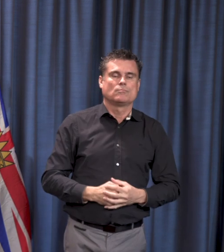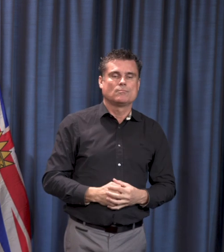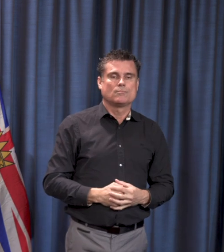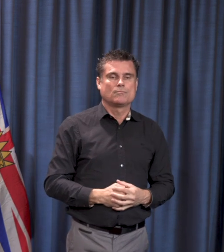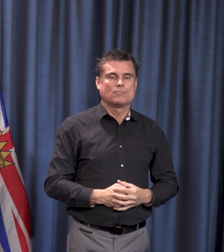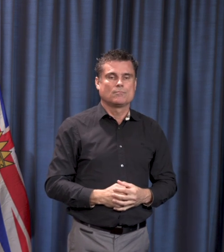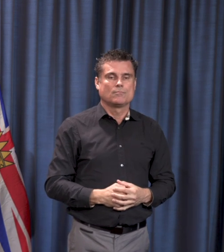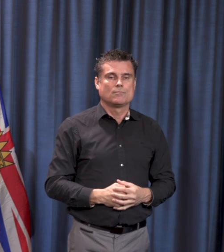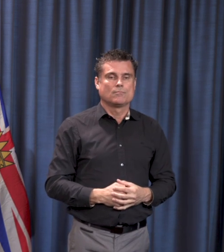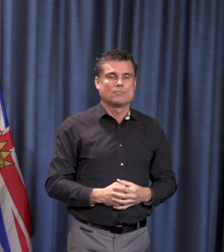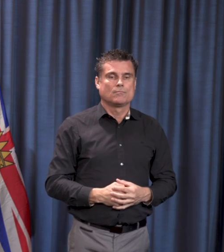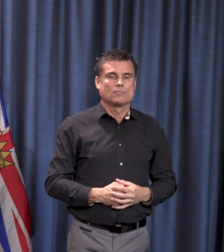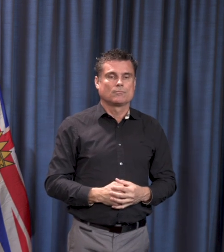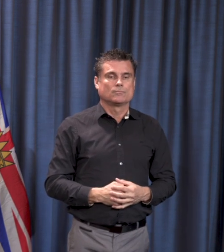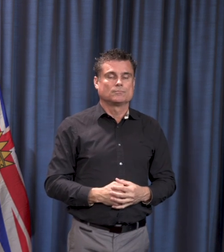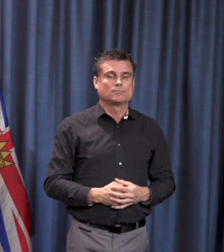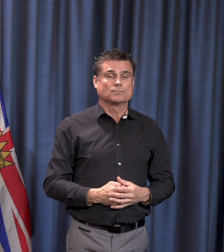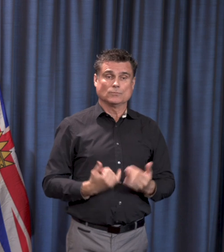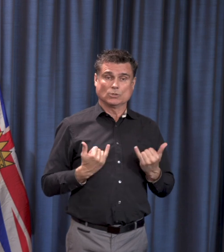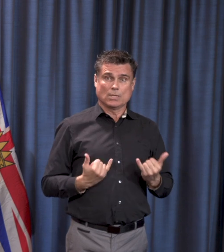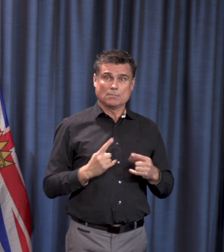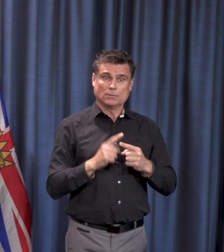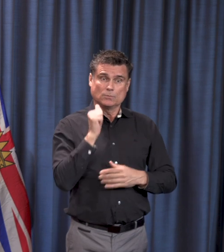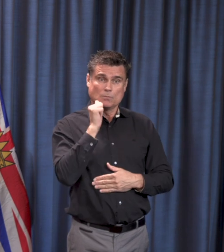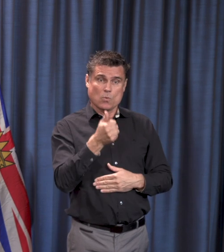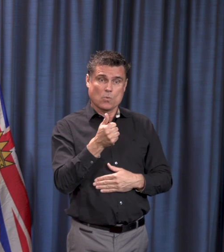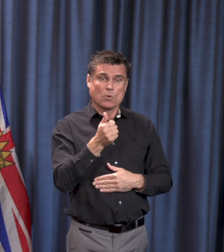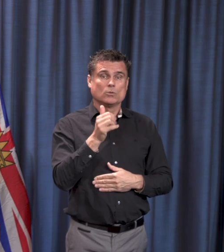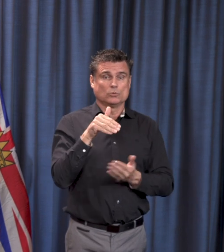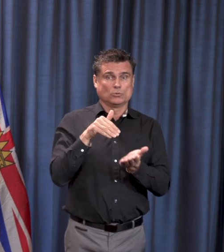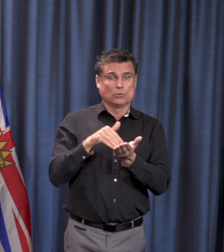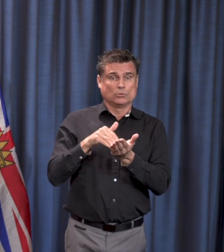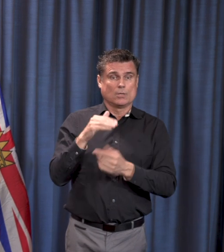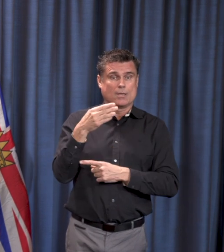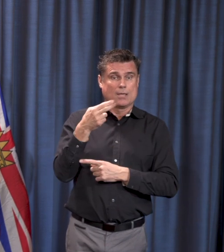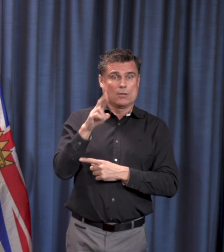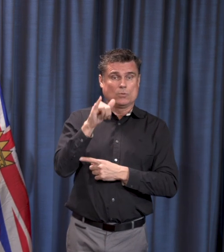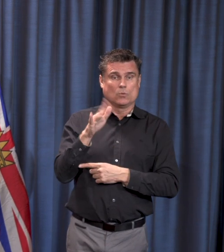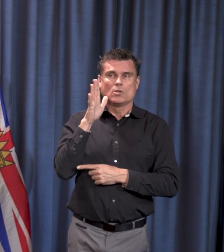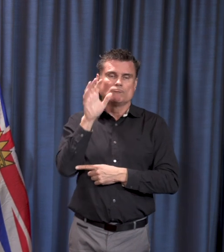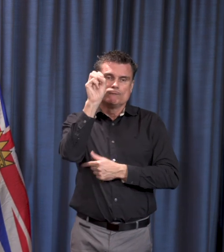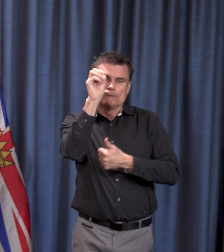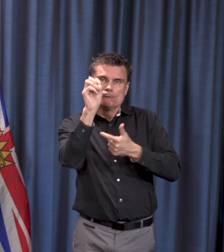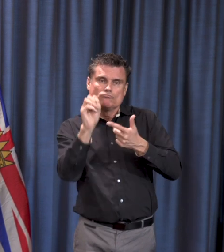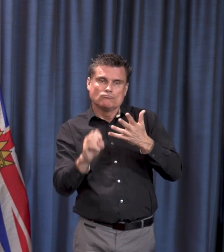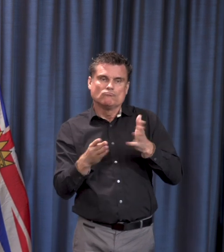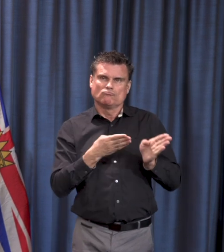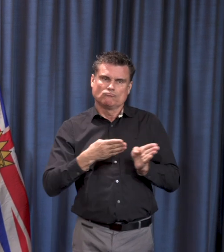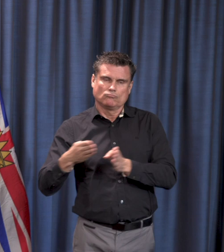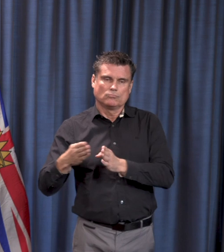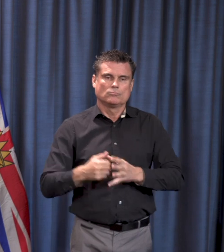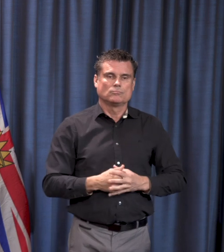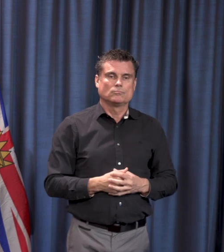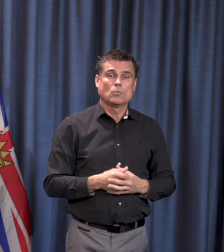On Monday, on today and tomorrow, Dr. Henry and I will be briefing. On Wednesday and Thursday, it'll be just Dr. Henry. And on Friday,